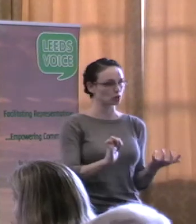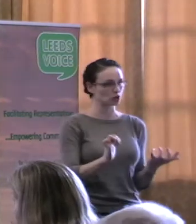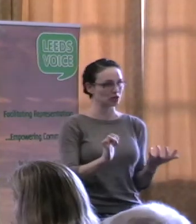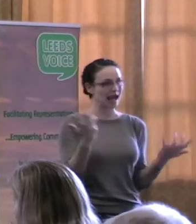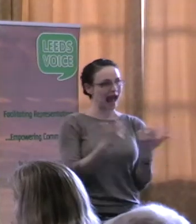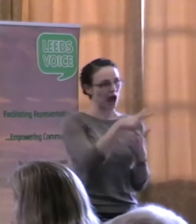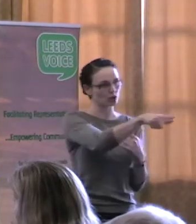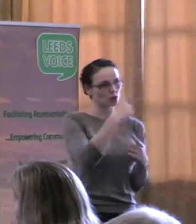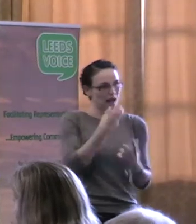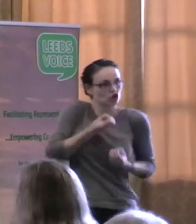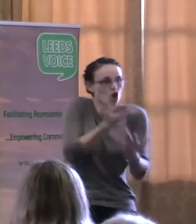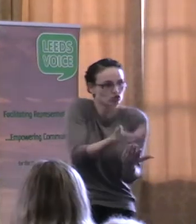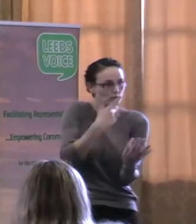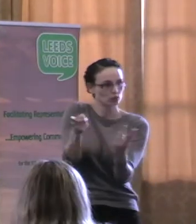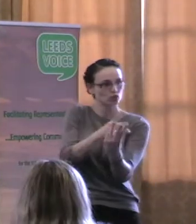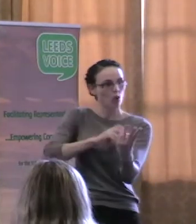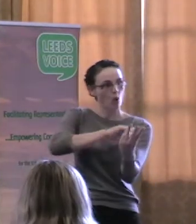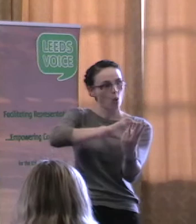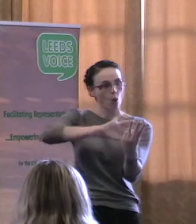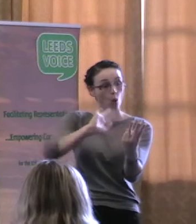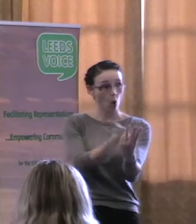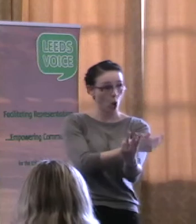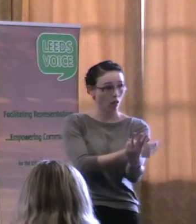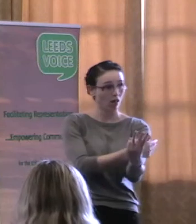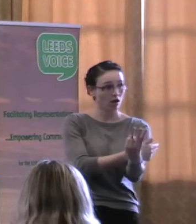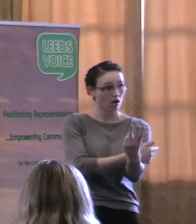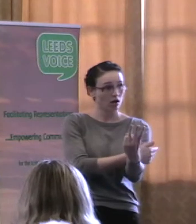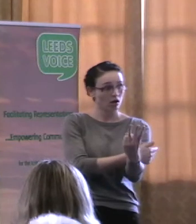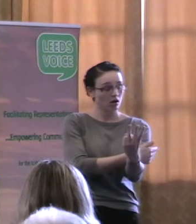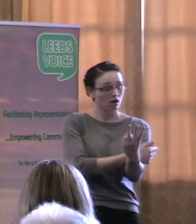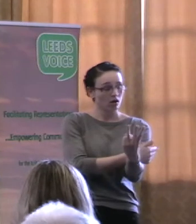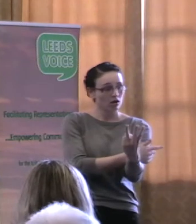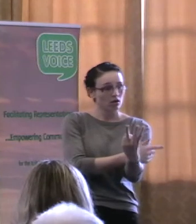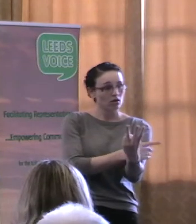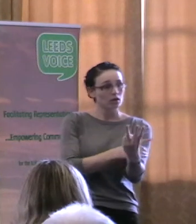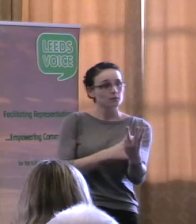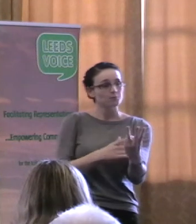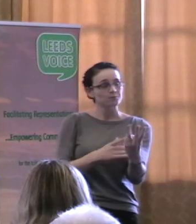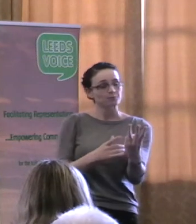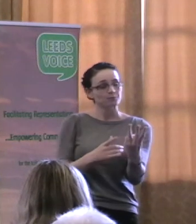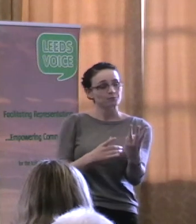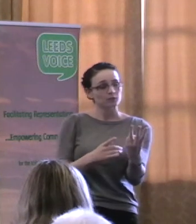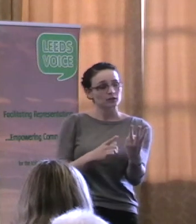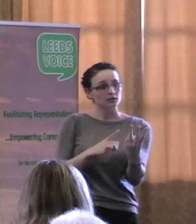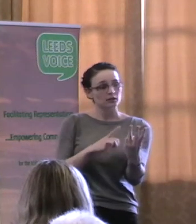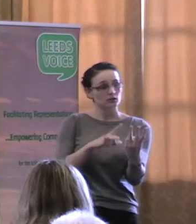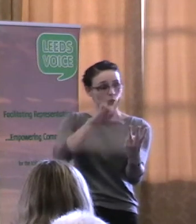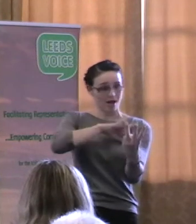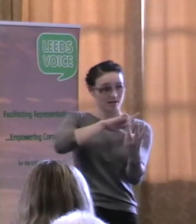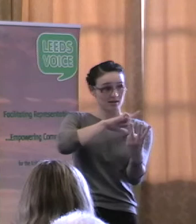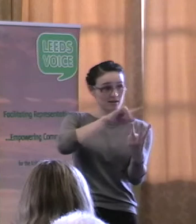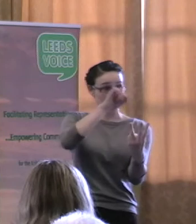all three. Now, within the domains, the government is setting out indicators.